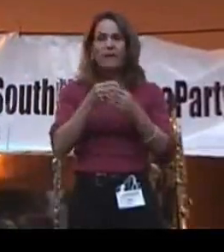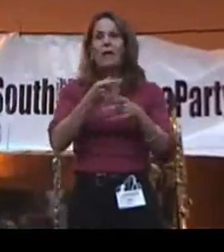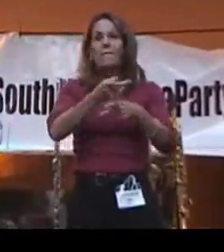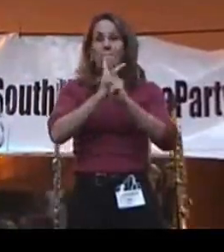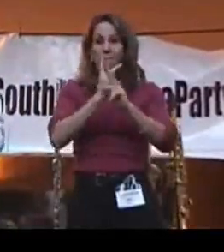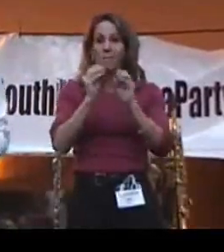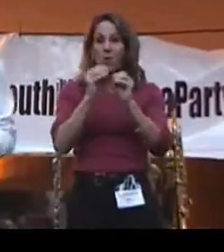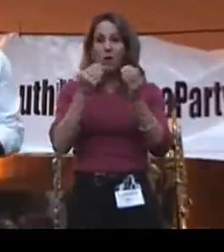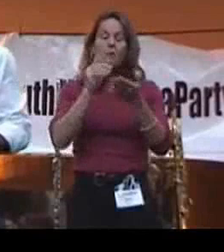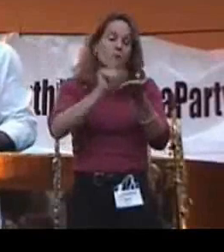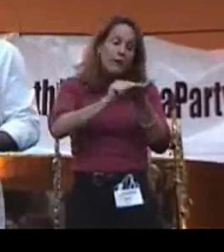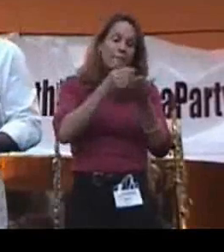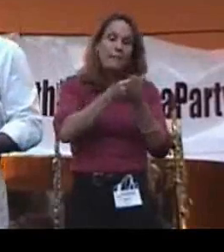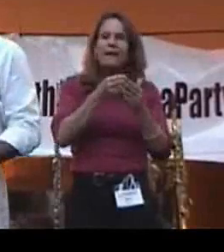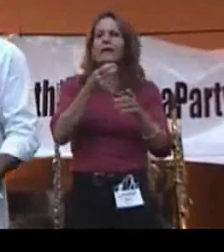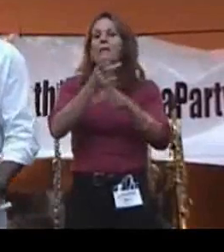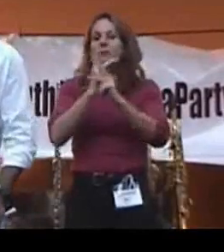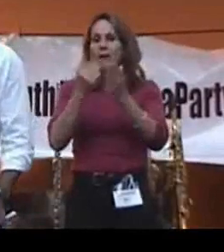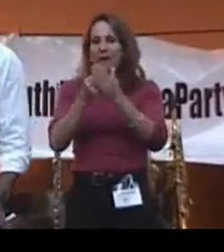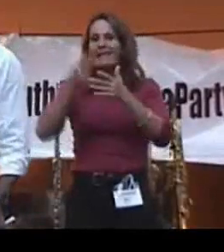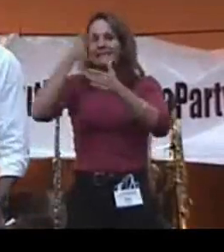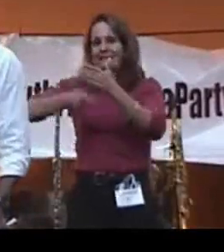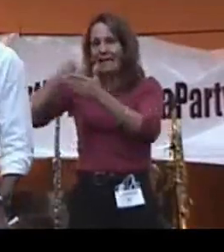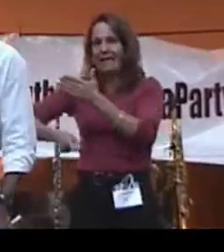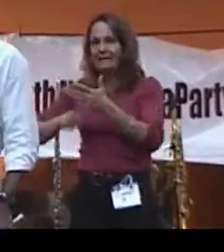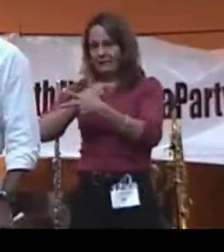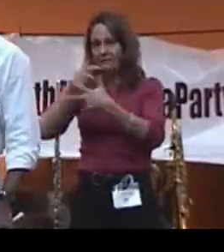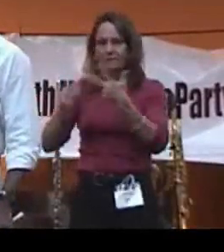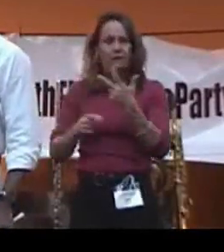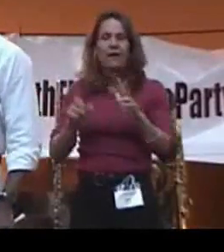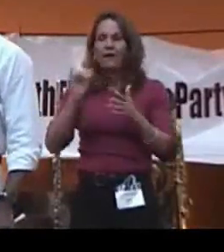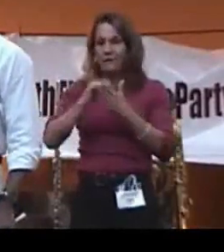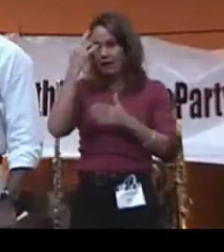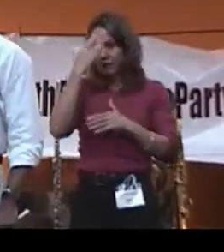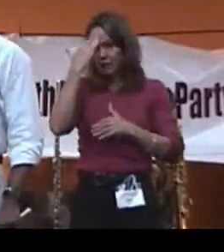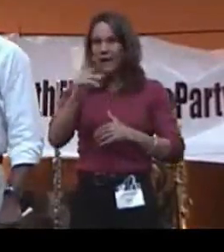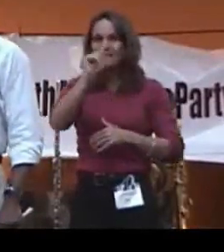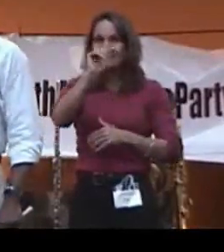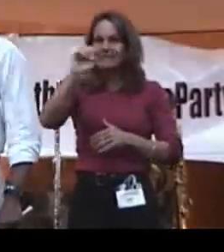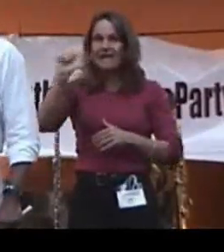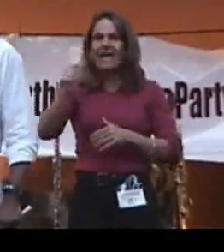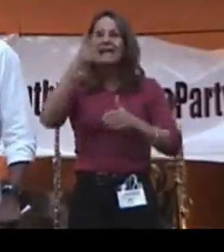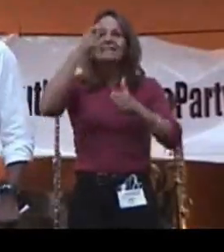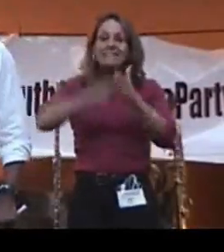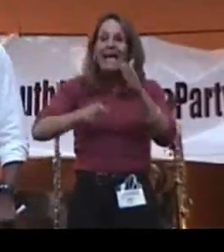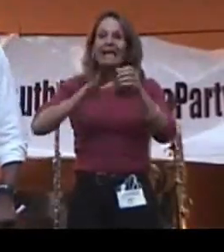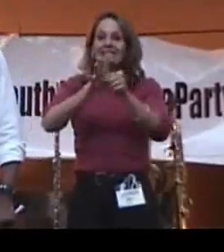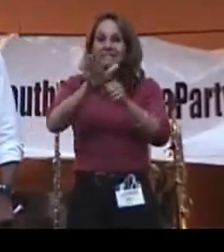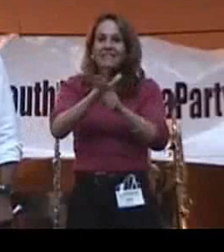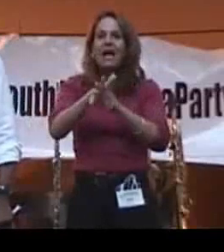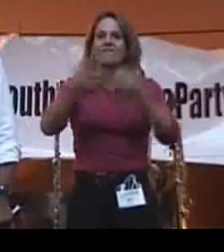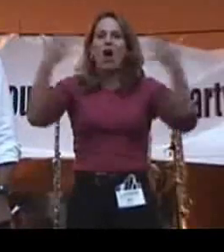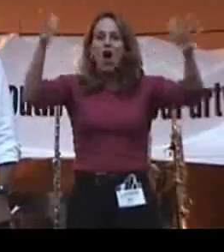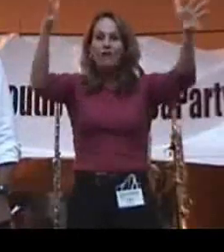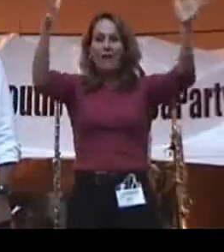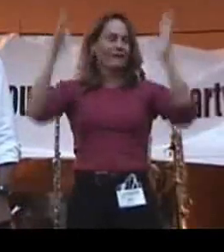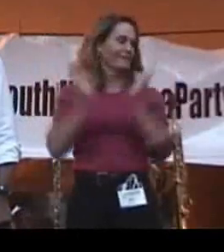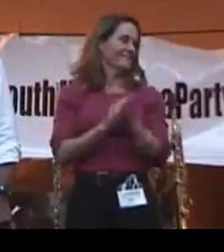money. And they will continue to tax us to death. And that's why you're here. Because T stands for taxed enough already.